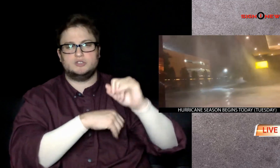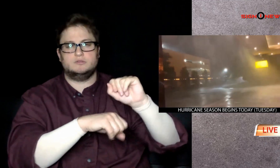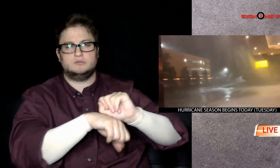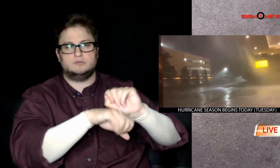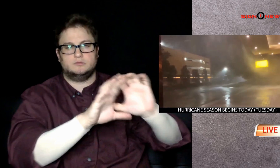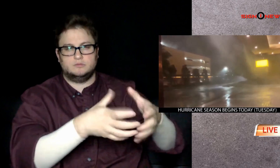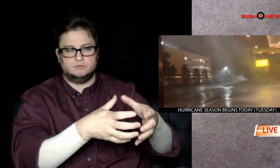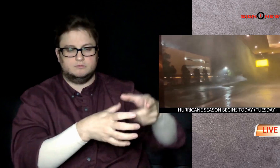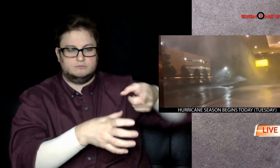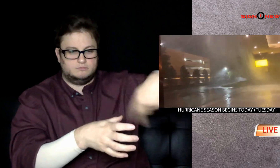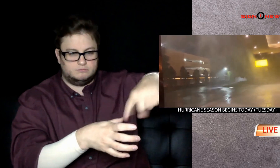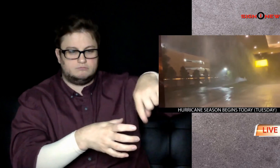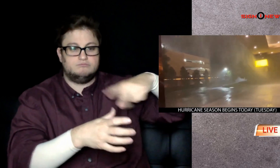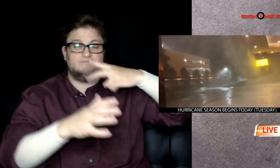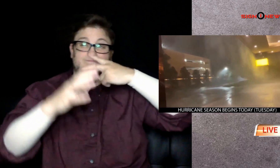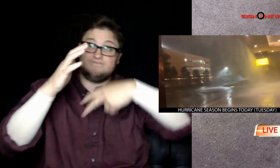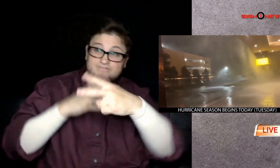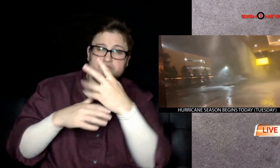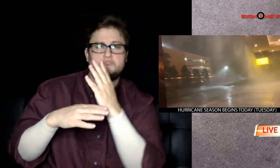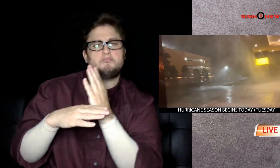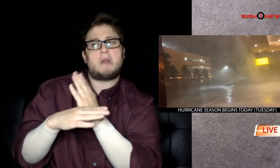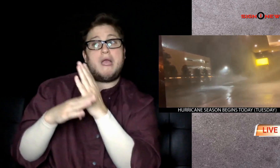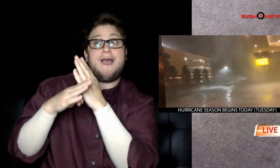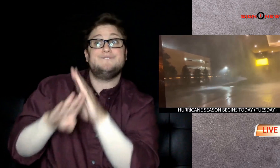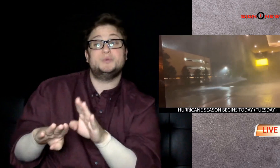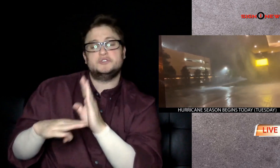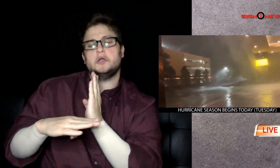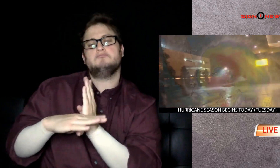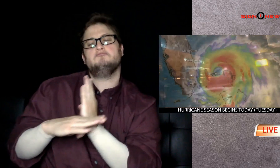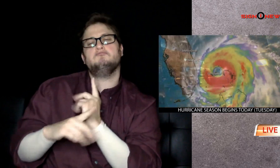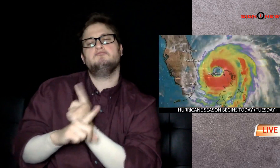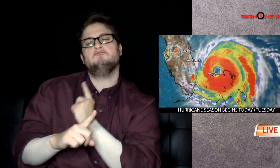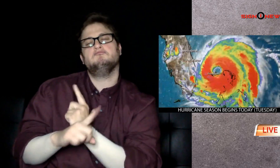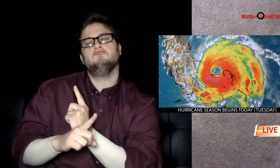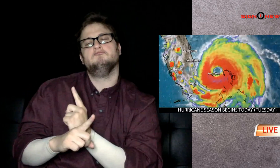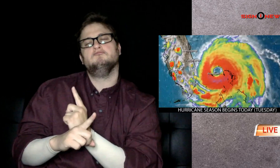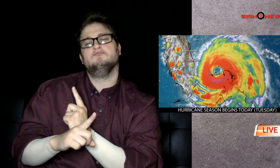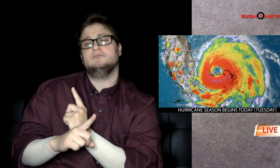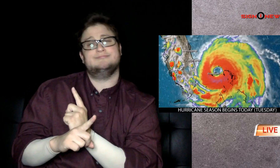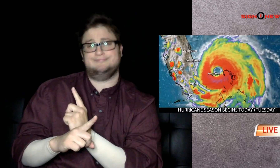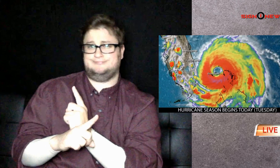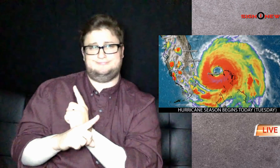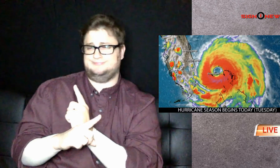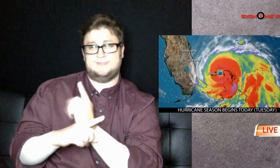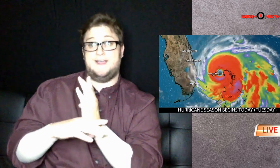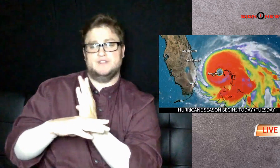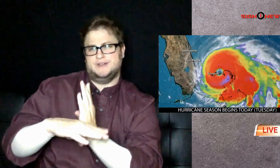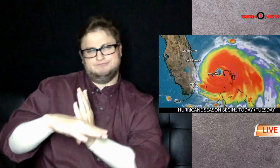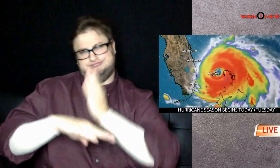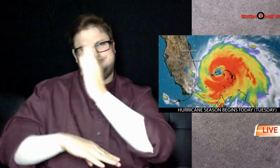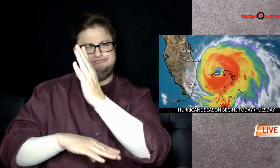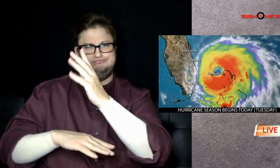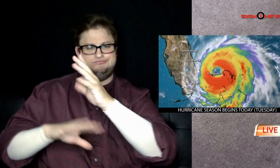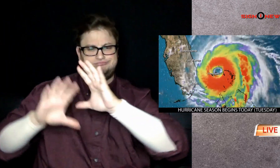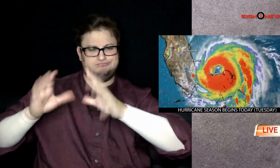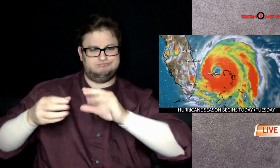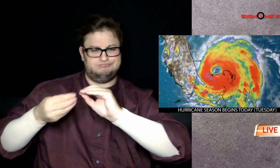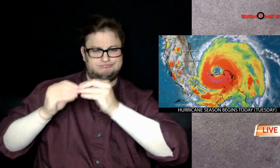The Colorado State University Tropical Meteorology Project team is predicting an